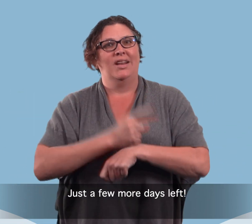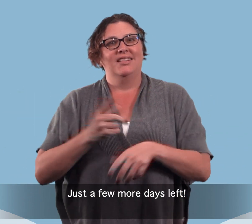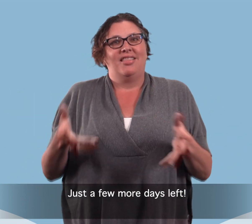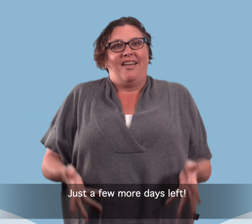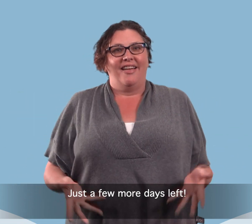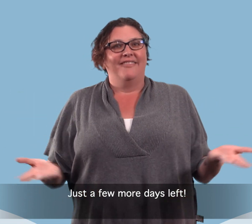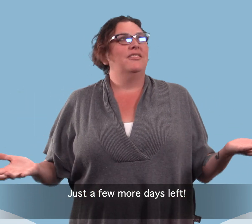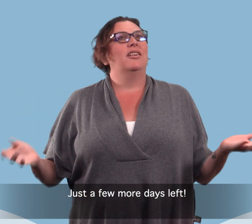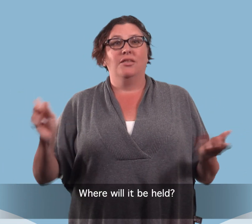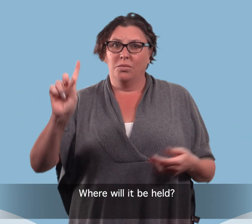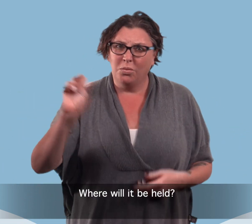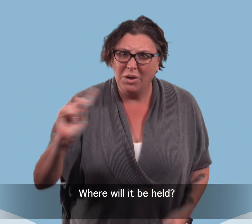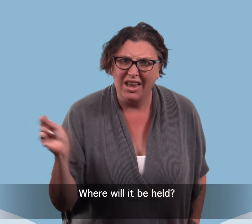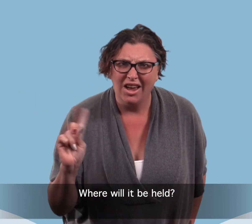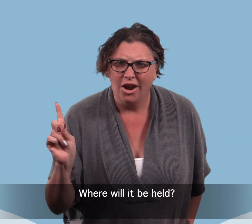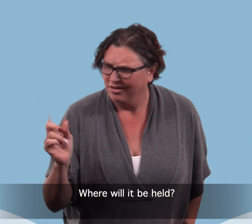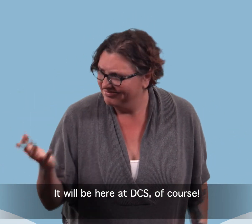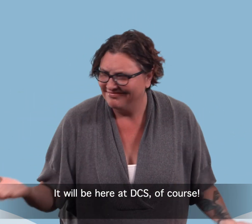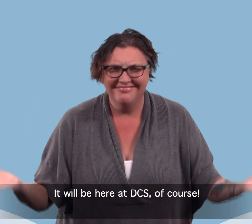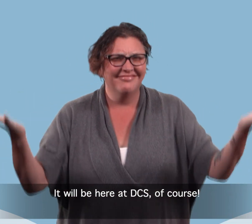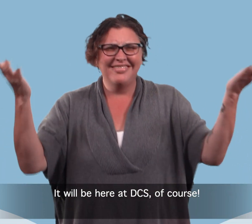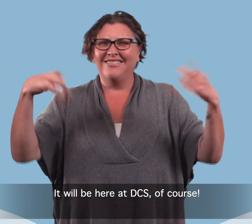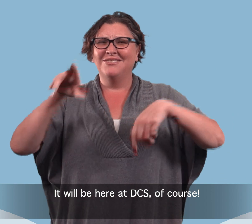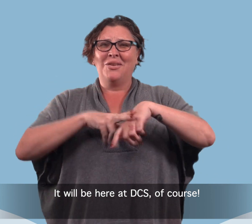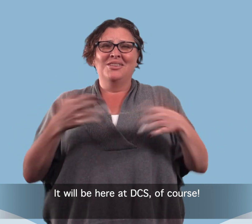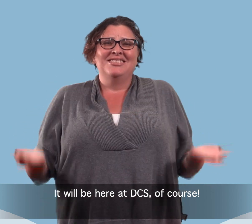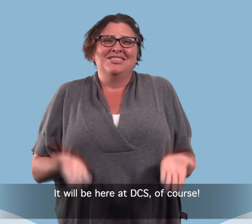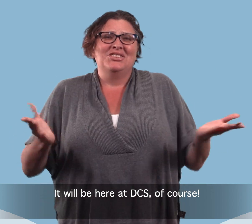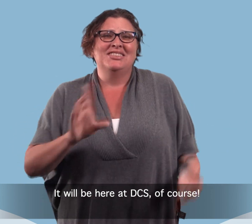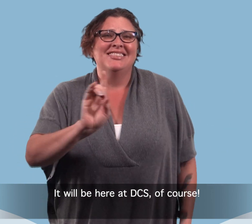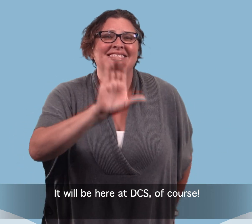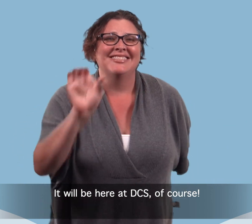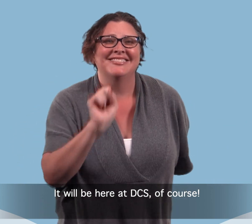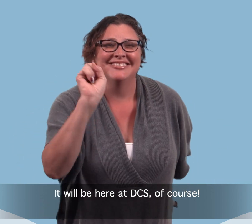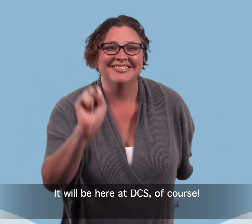left. So where will it be held? It's here at DCS of course.